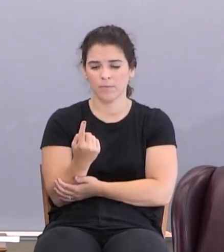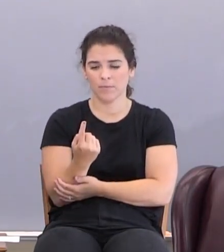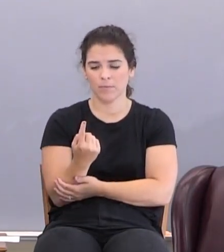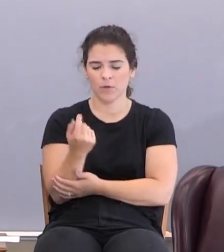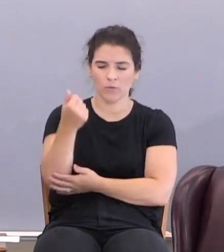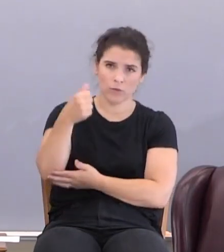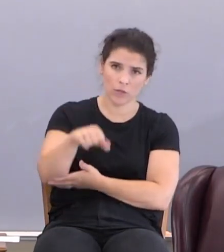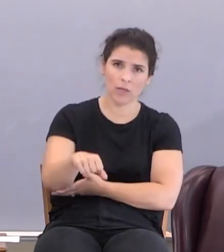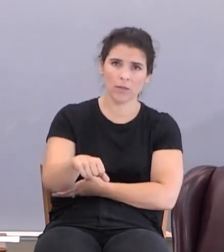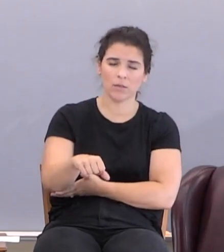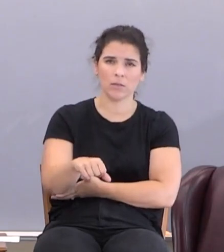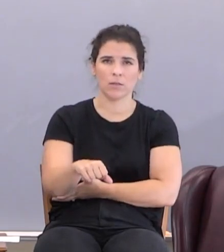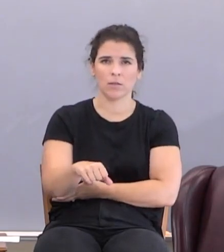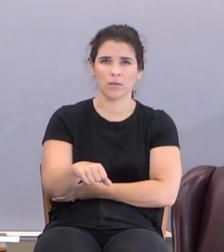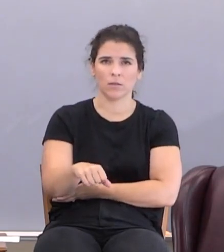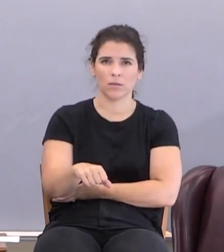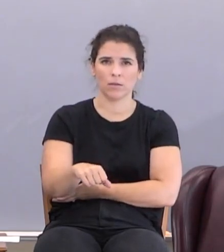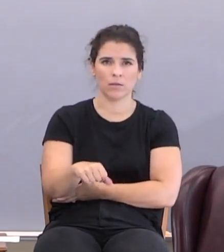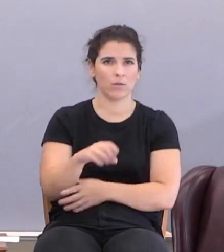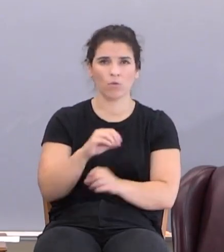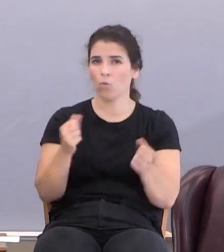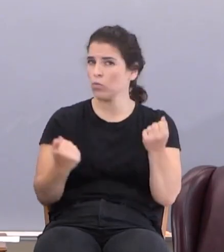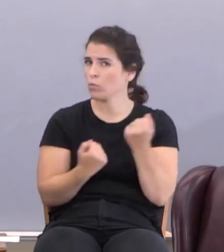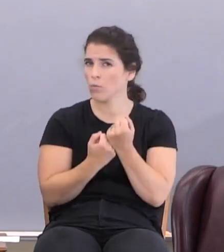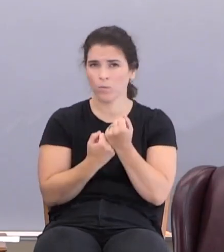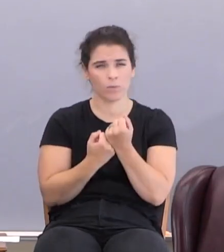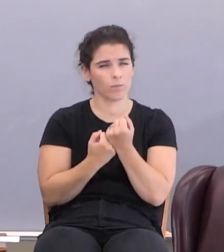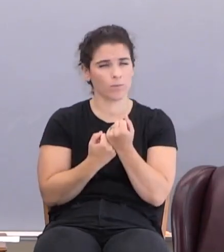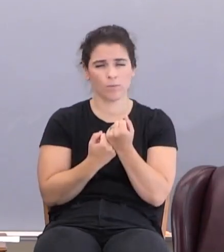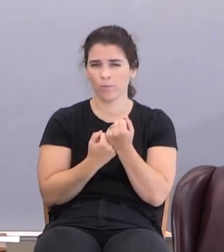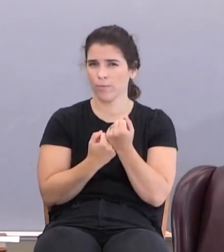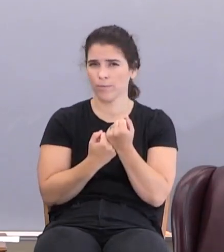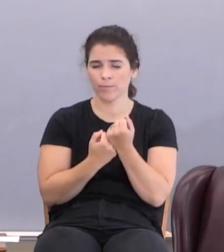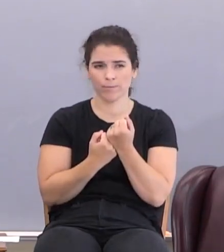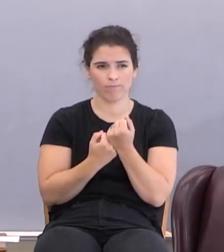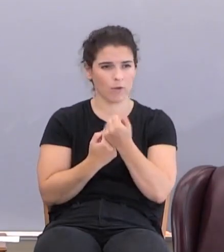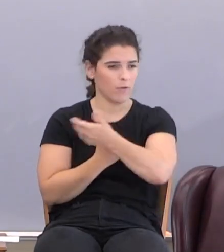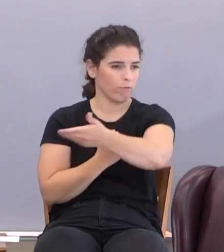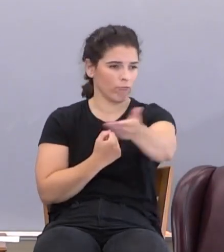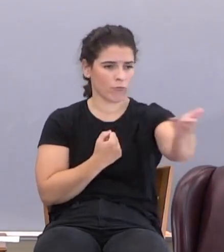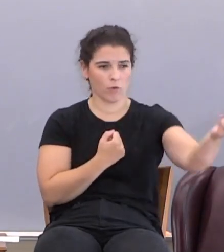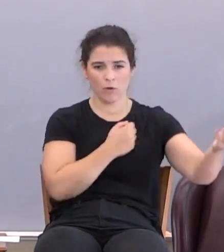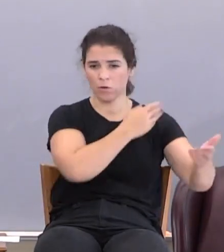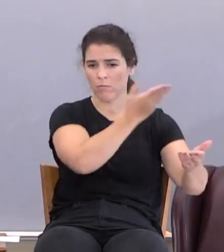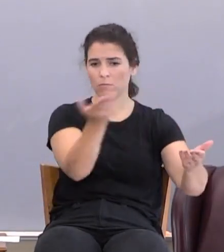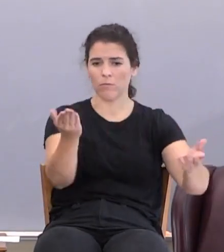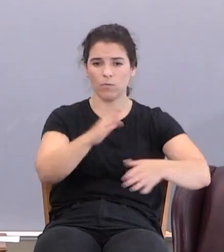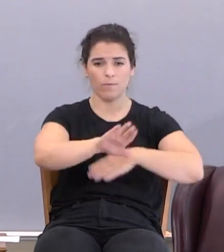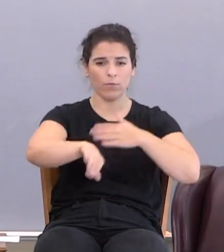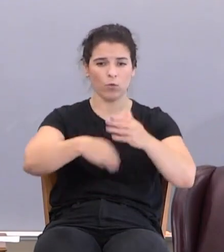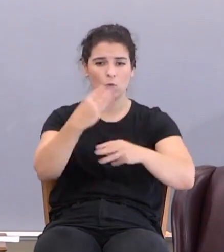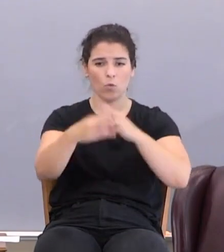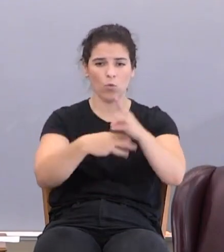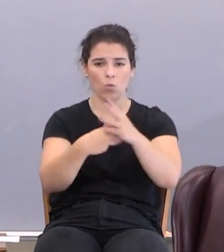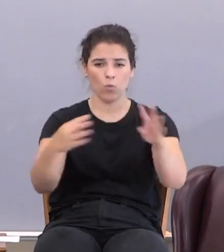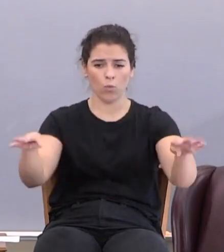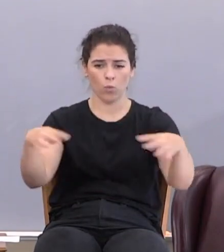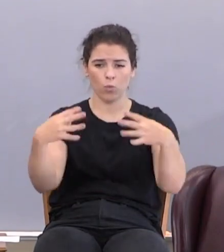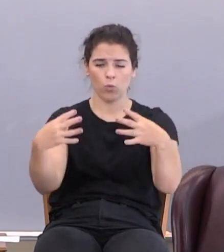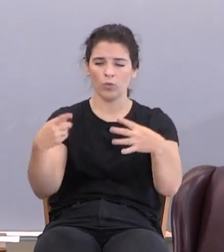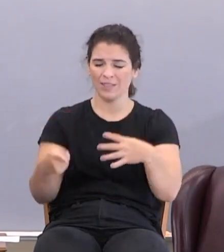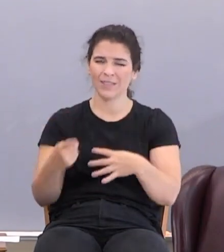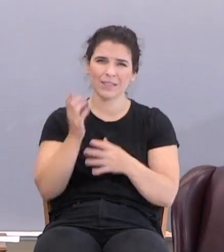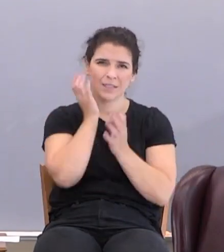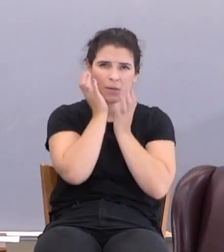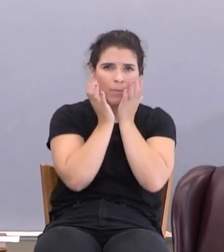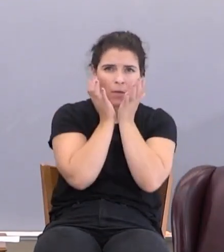Rejected. No support. In front of everybody. Embarrassed. Humiliated.